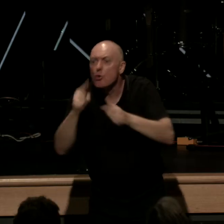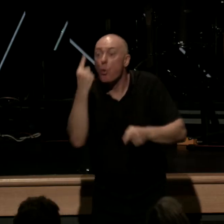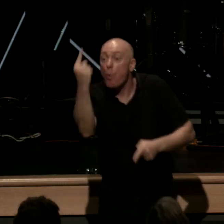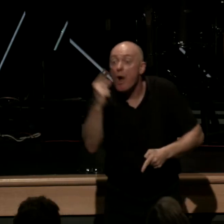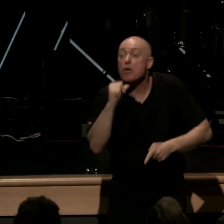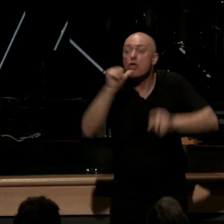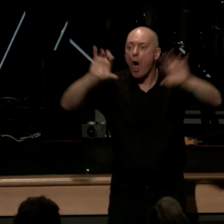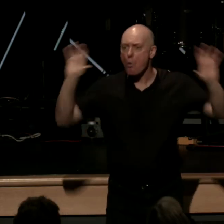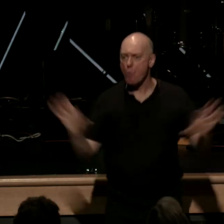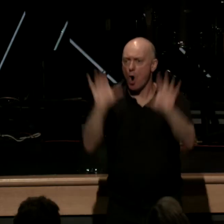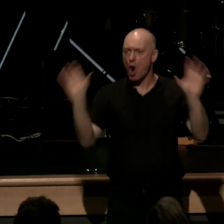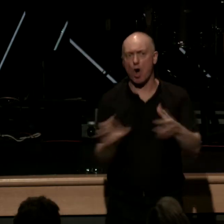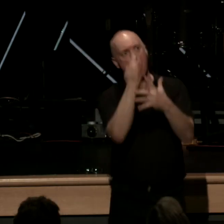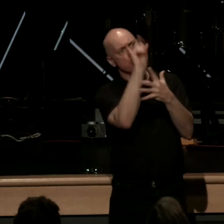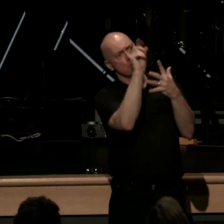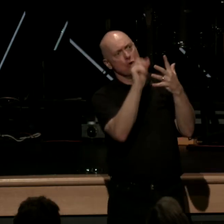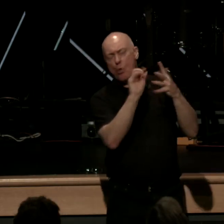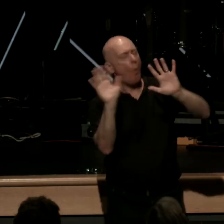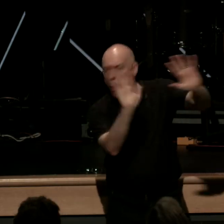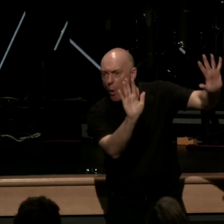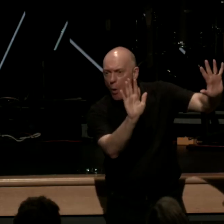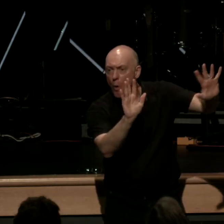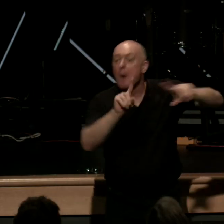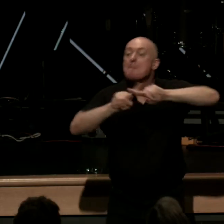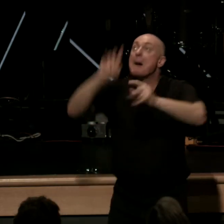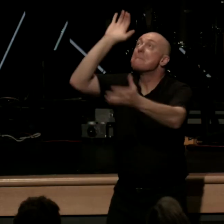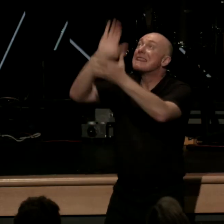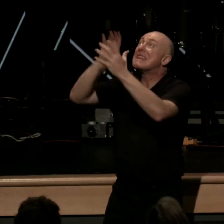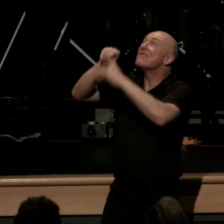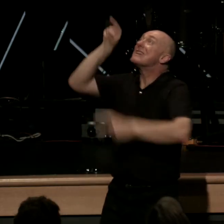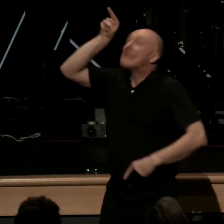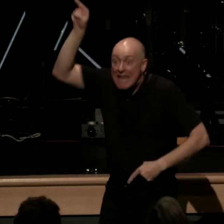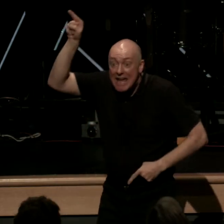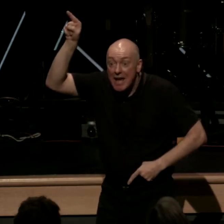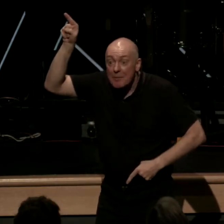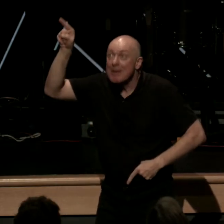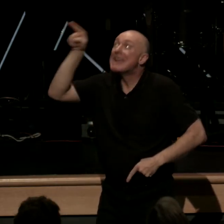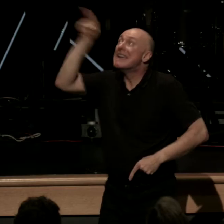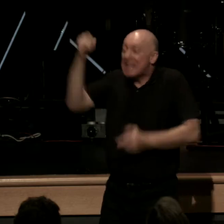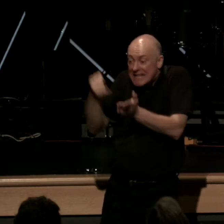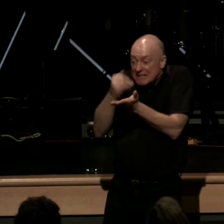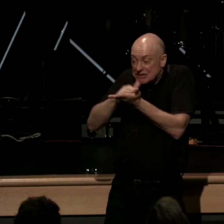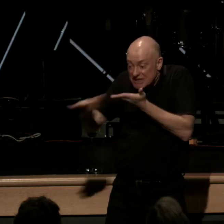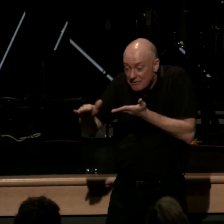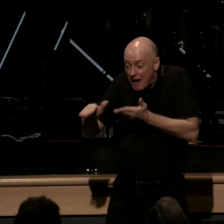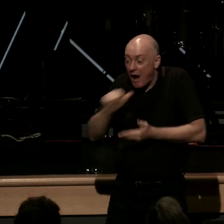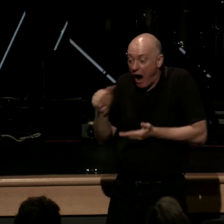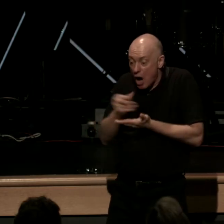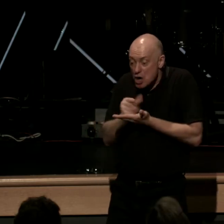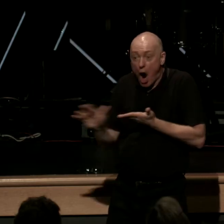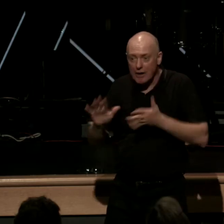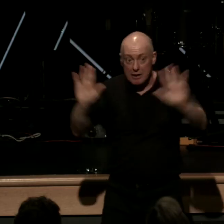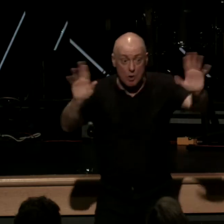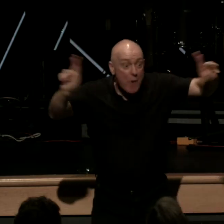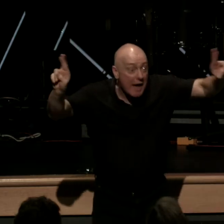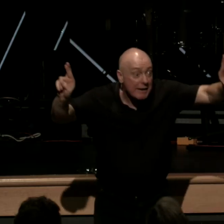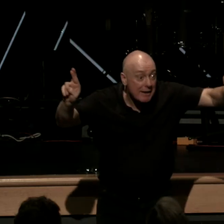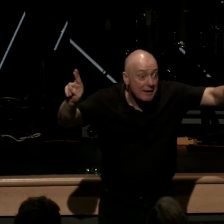work but believes in him God who justifies the ungodly listen ready his her